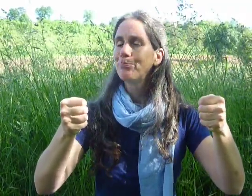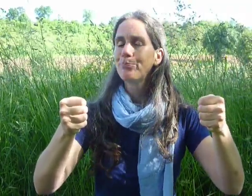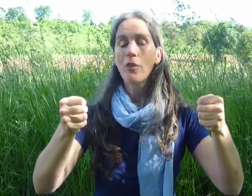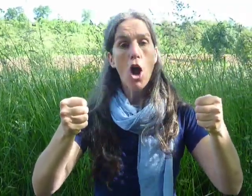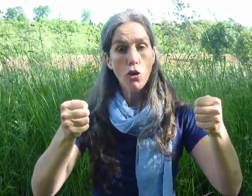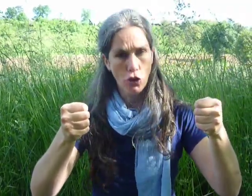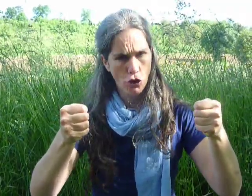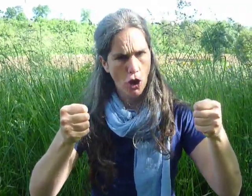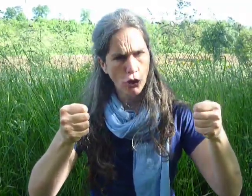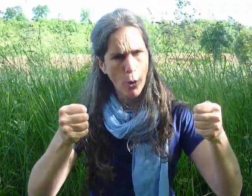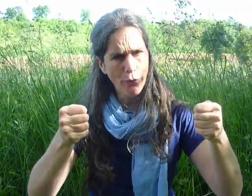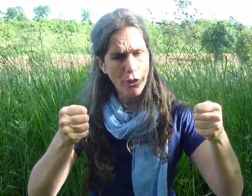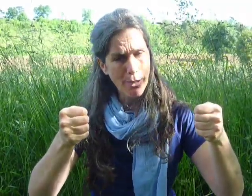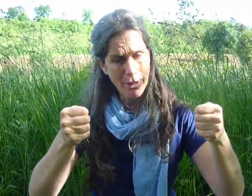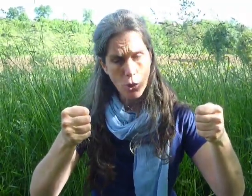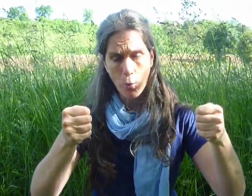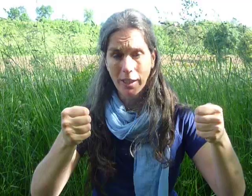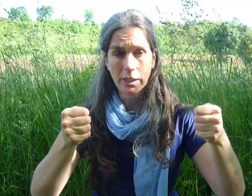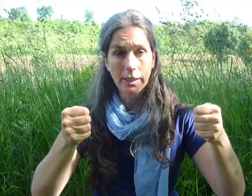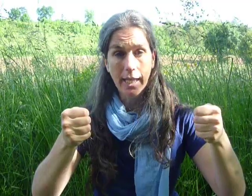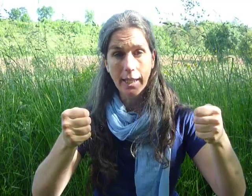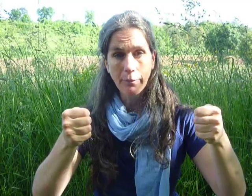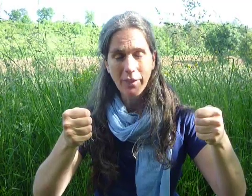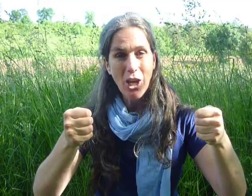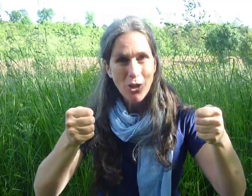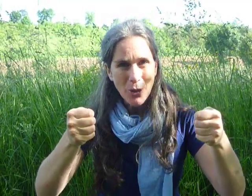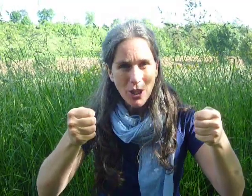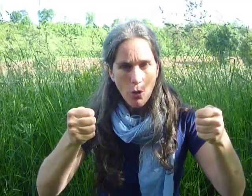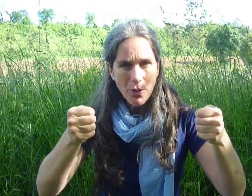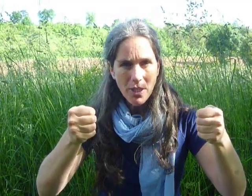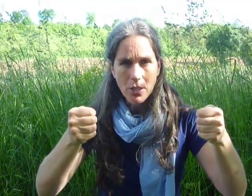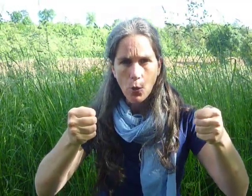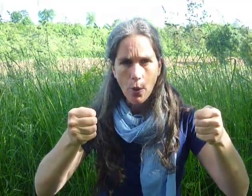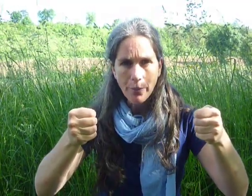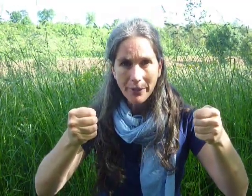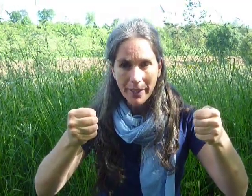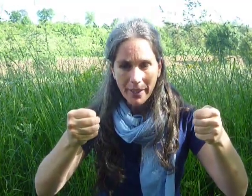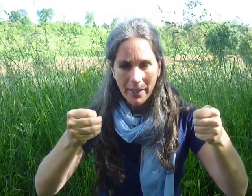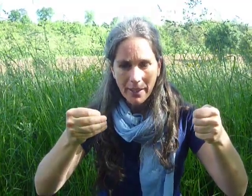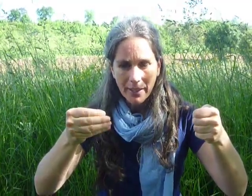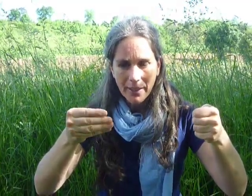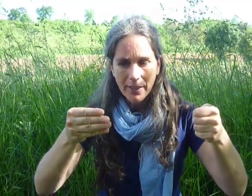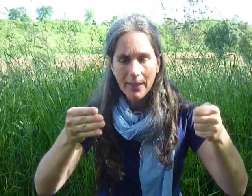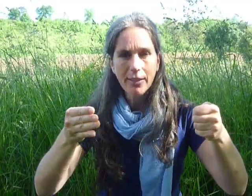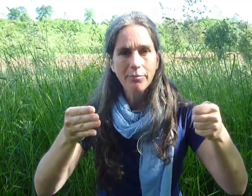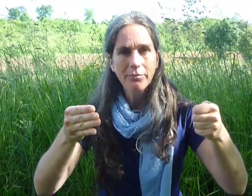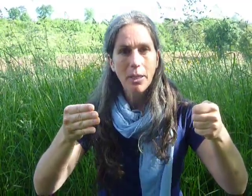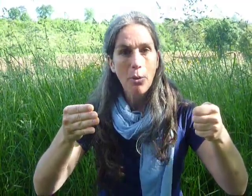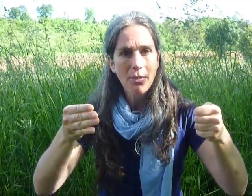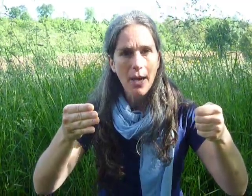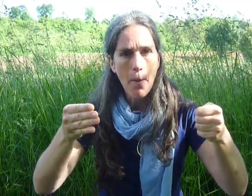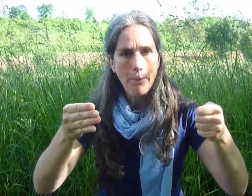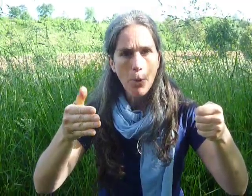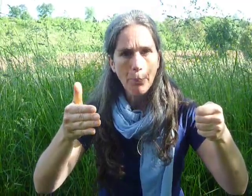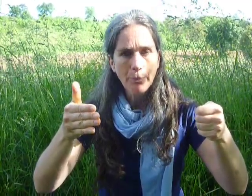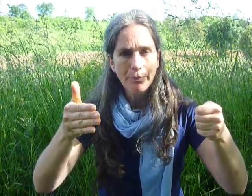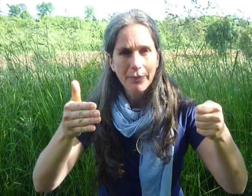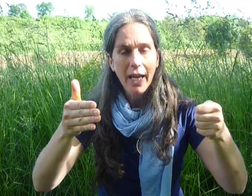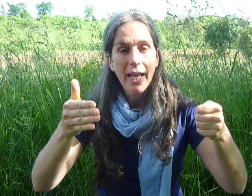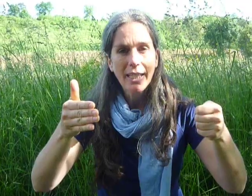I think I'll go and visit Mr. Wiggle today. So he opened his door, he popped out and he